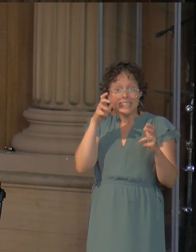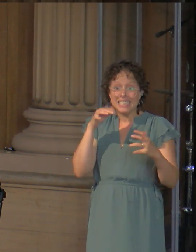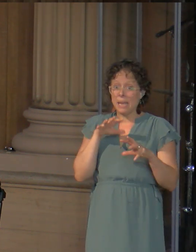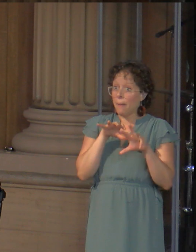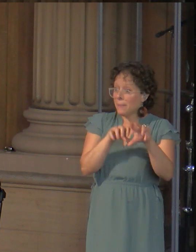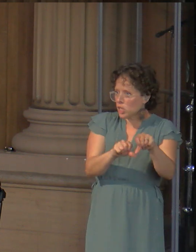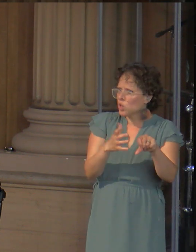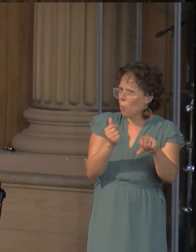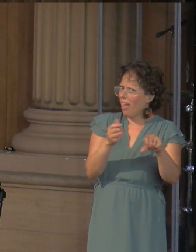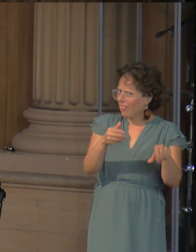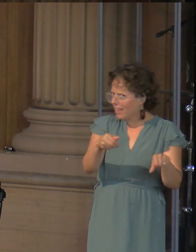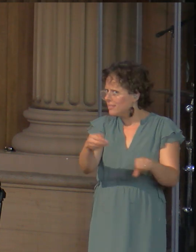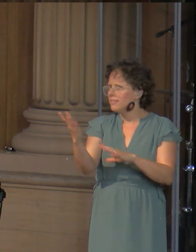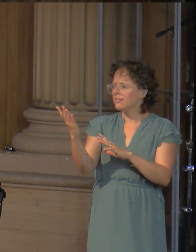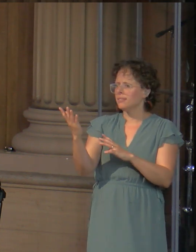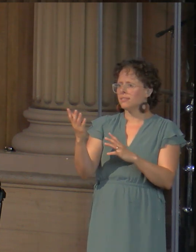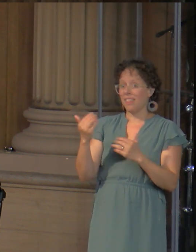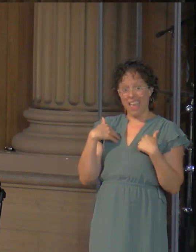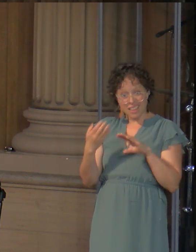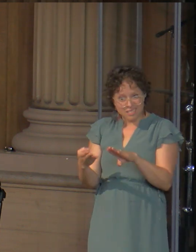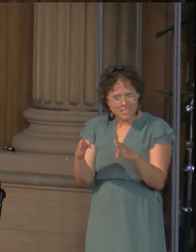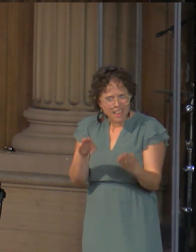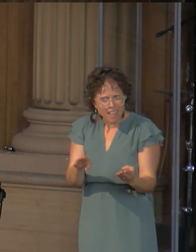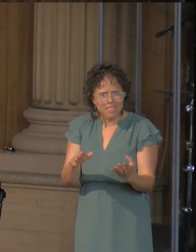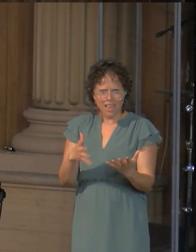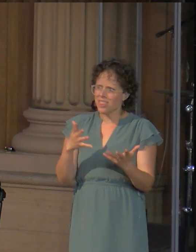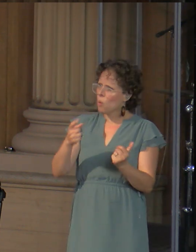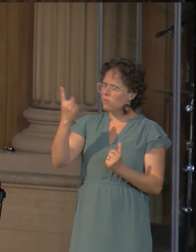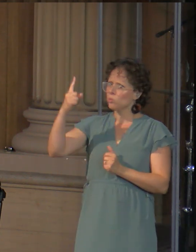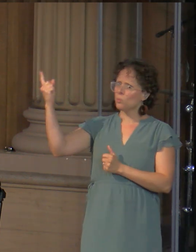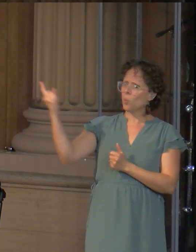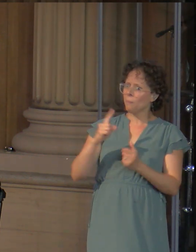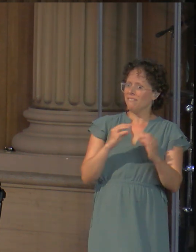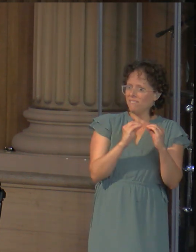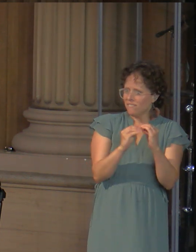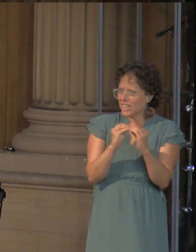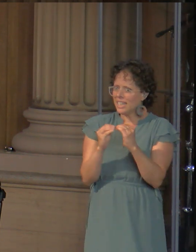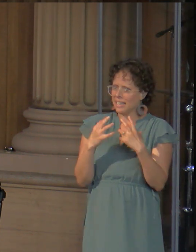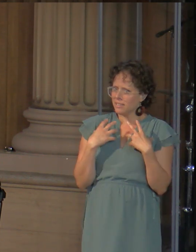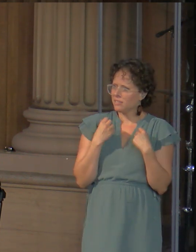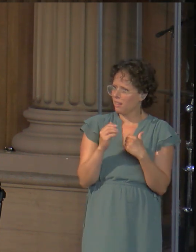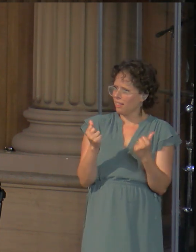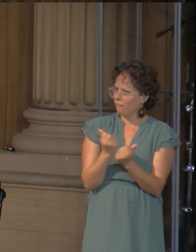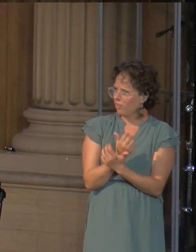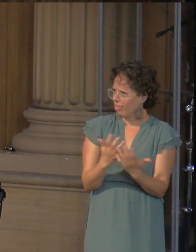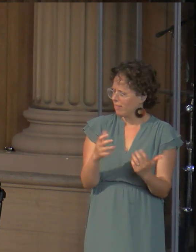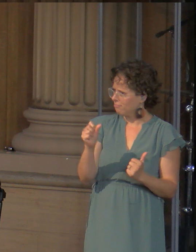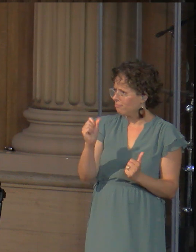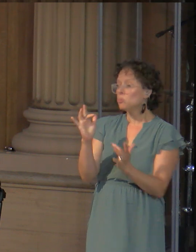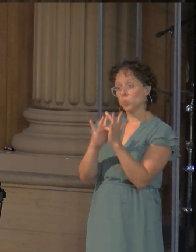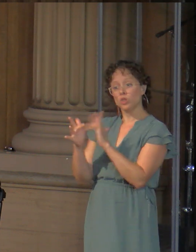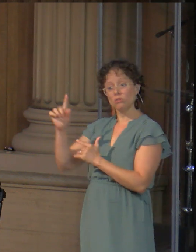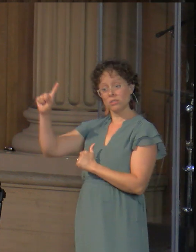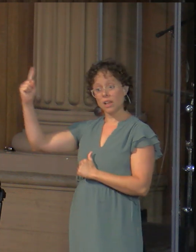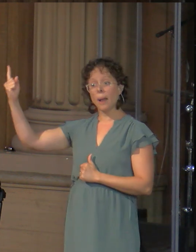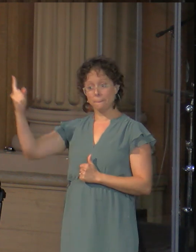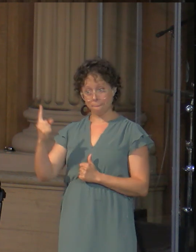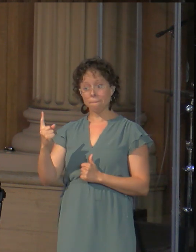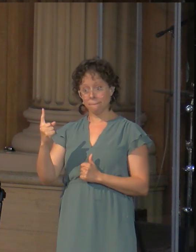There was death. They wanted someone to come and set all of that in order. And so Jesus is coming, and he's doing that. It's like he's casting out that demon,